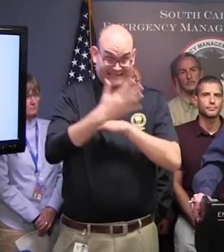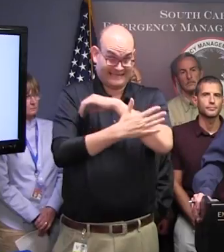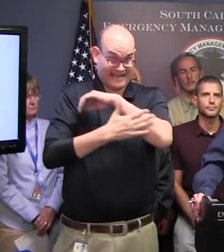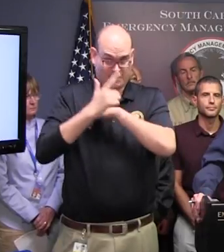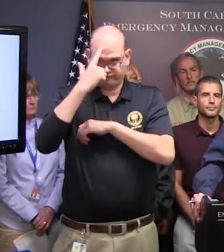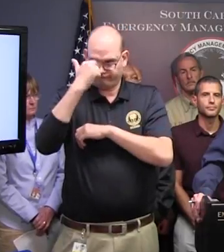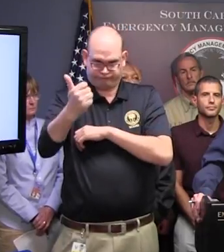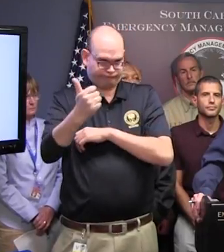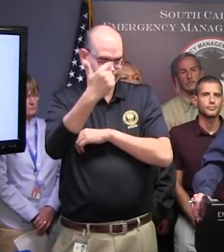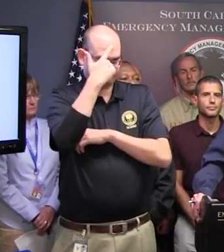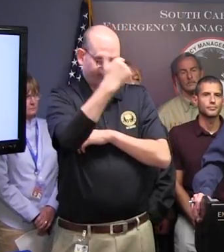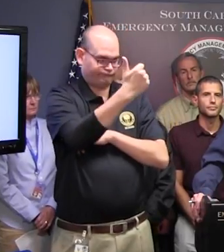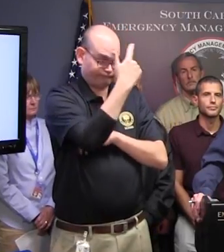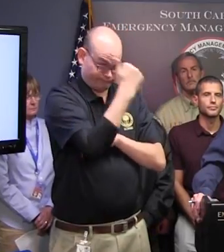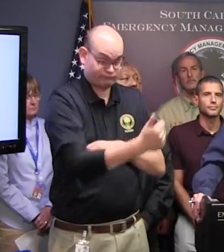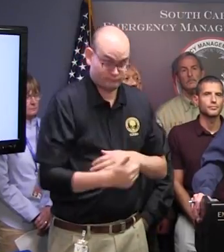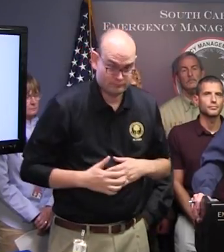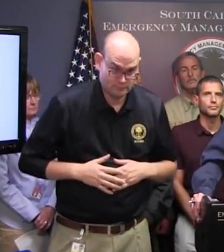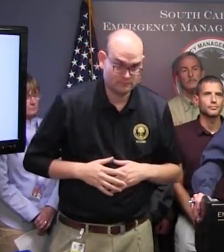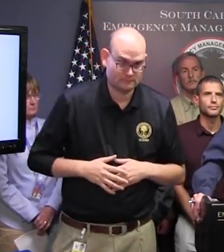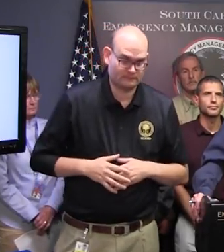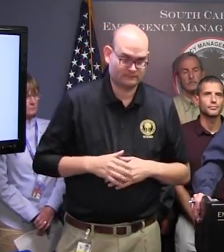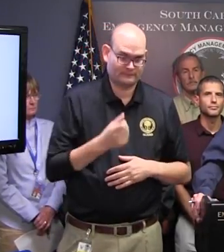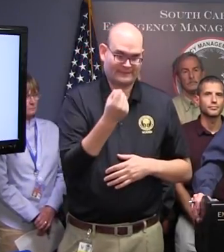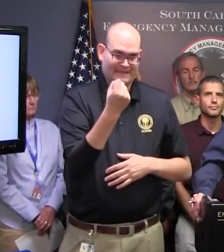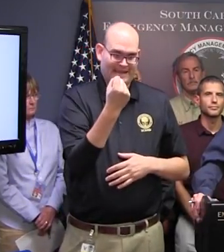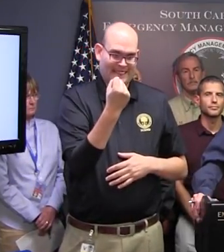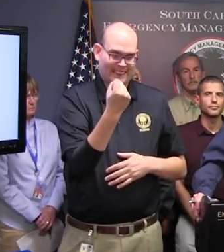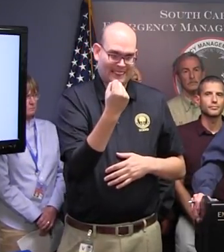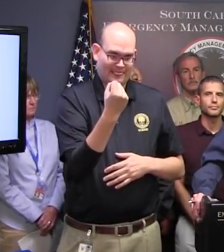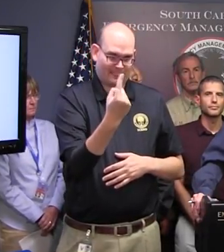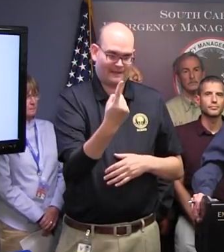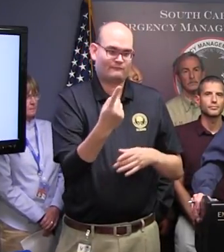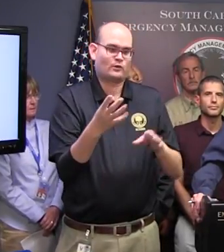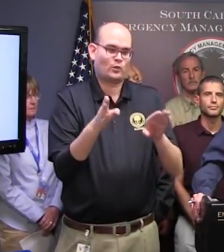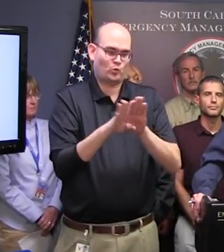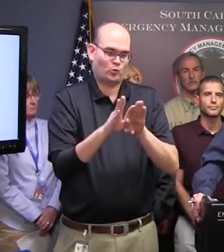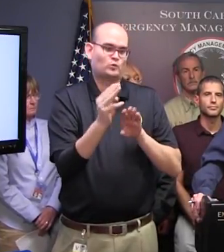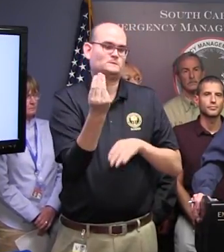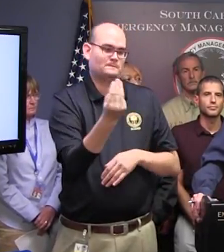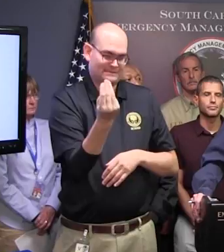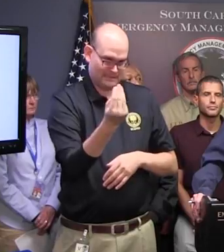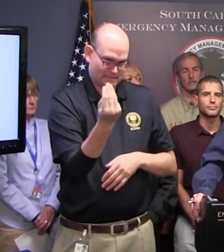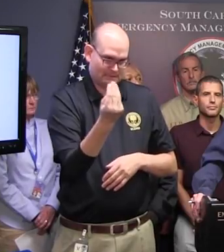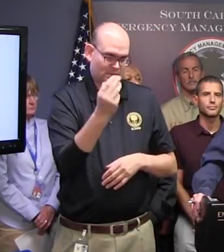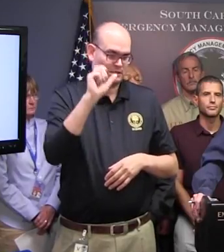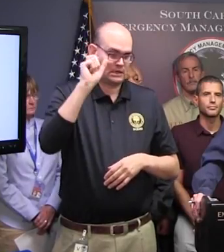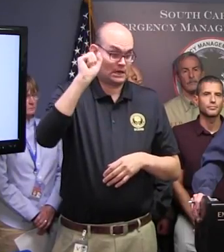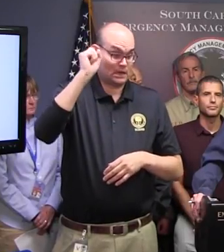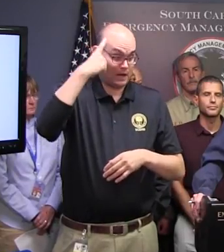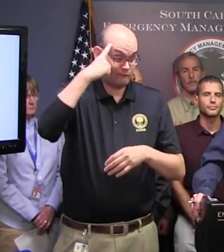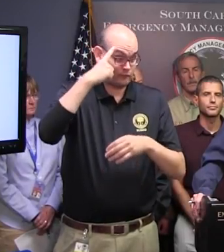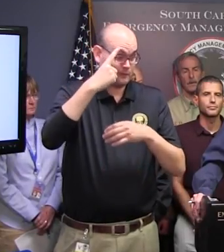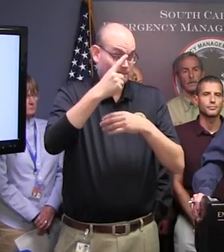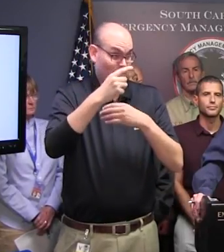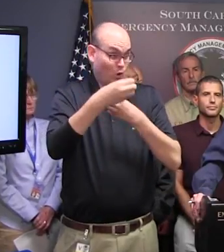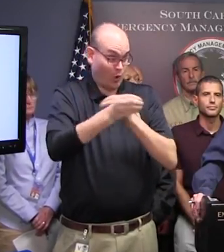governments will be closed on Monday. There may be more, and the list can be found at